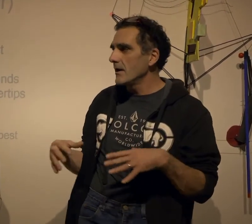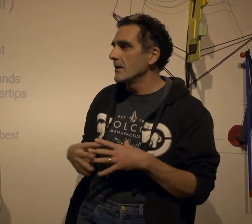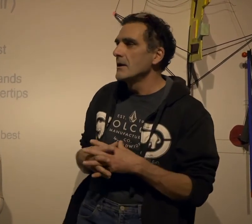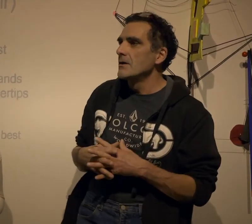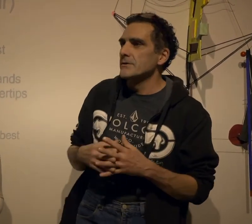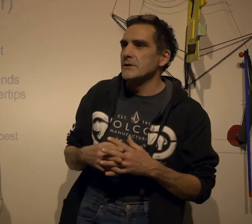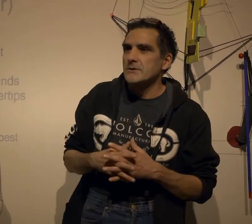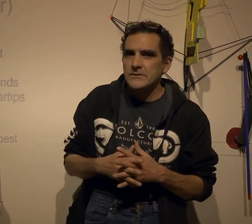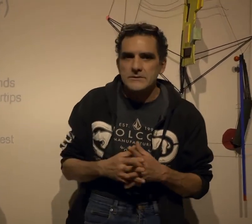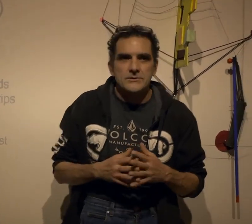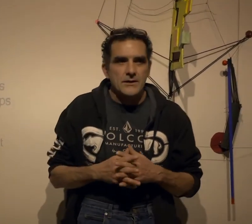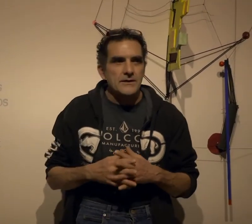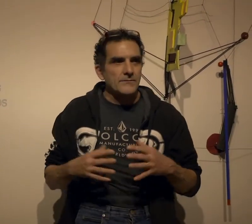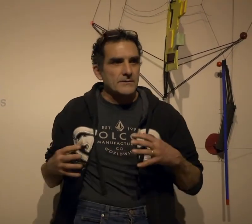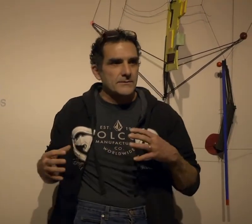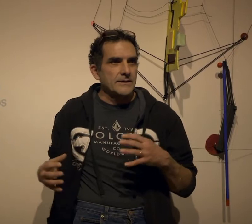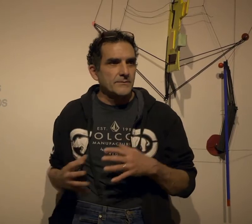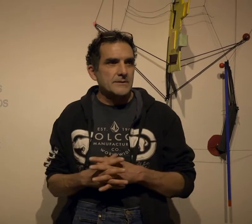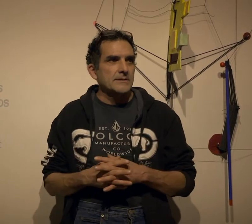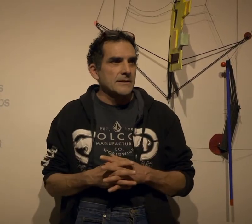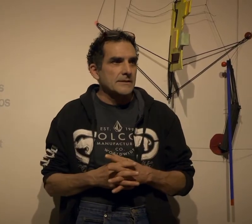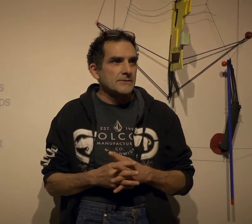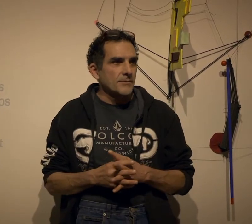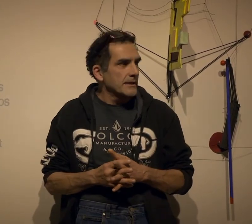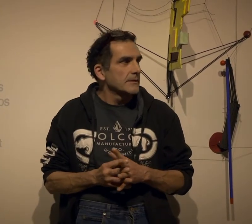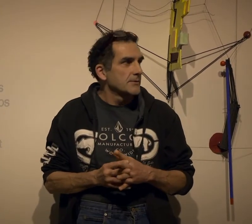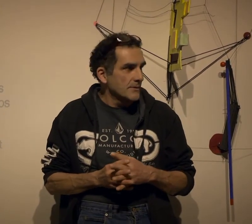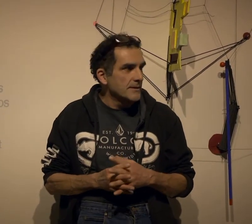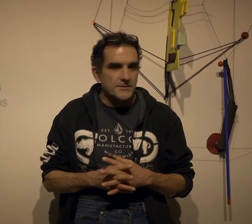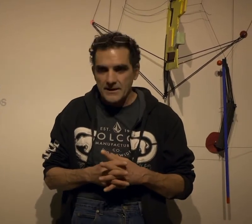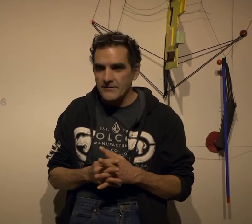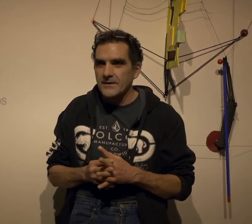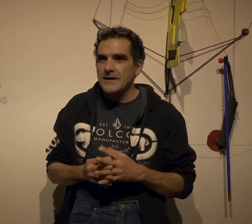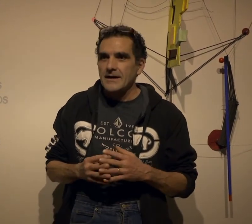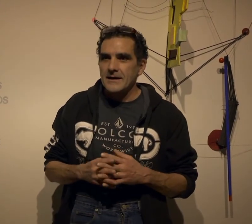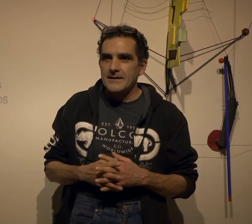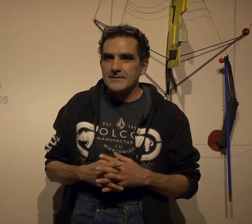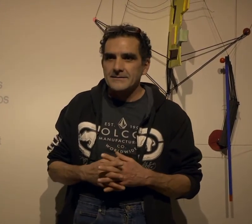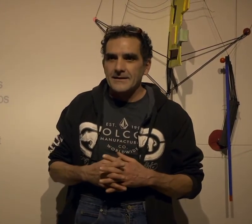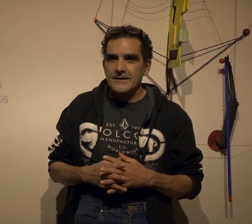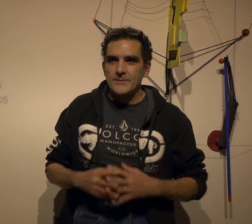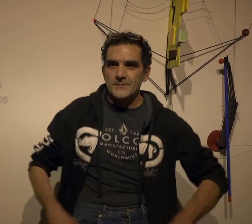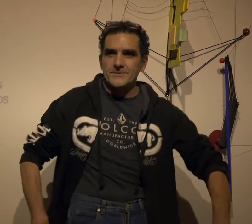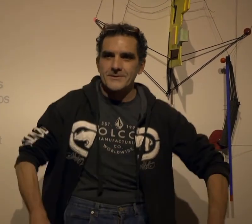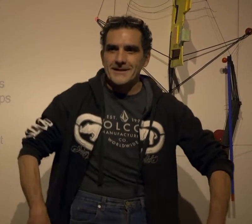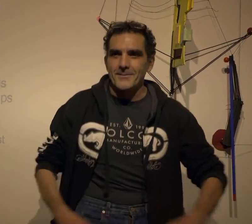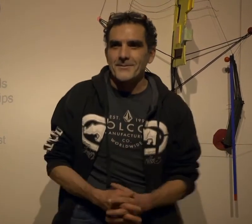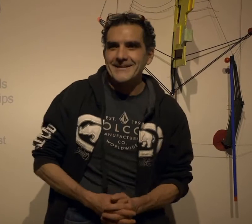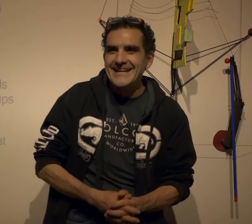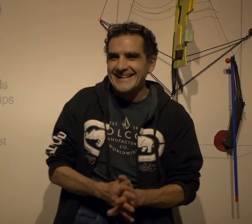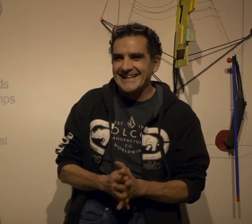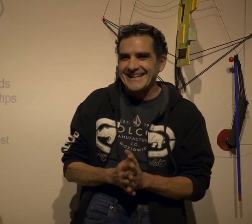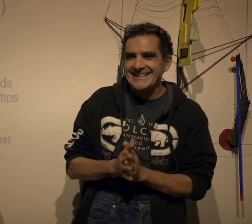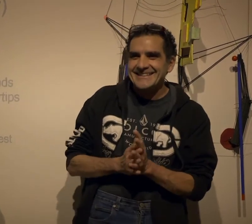rehearsal hall was a good chunk of what Karina was interpreting to the piece herself and and everybody else was trying to keep